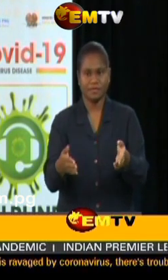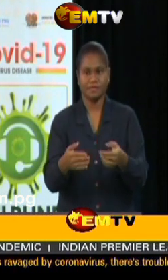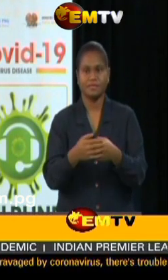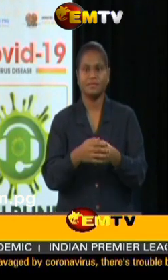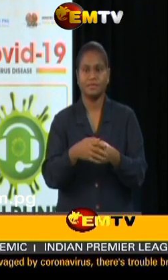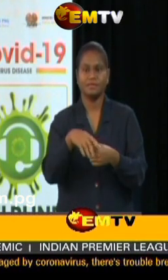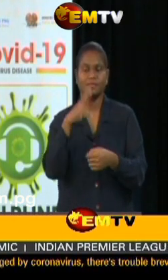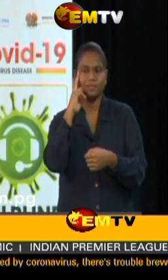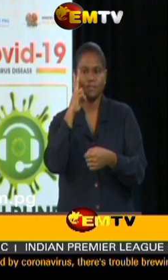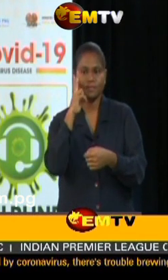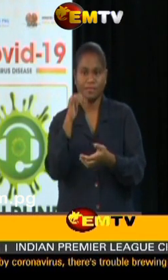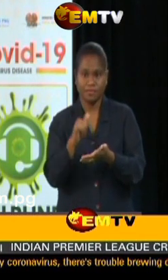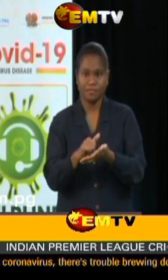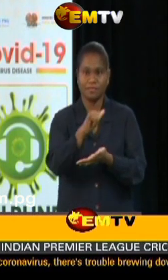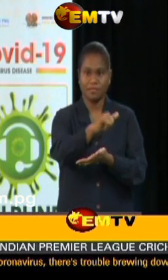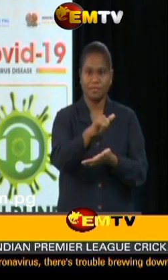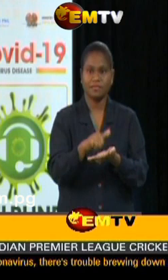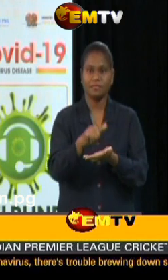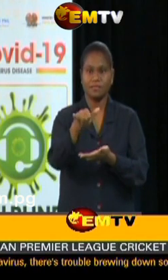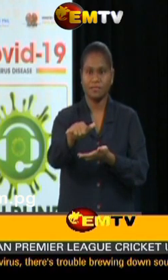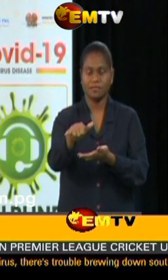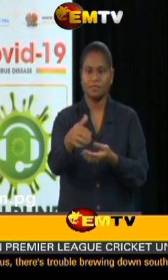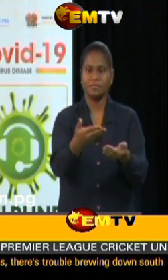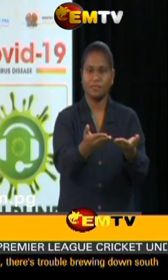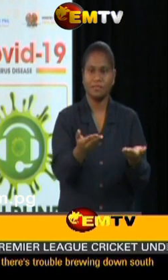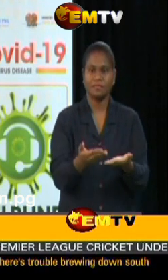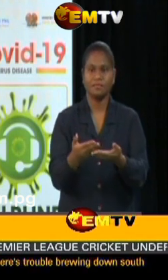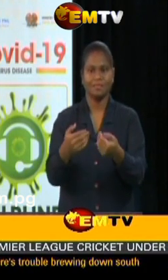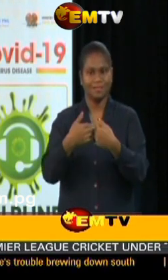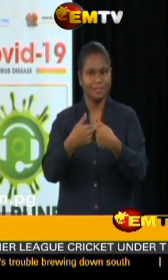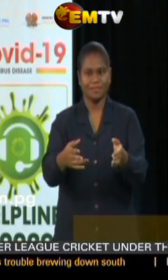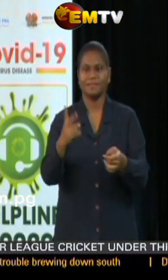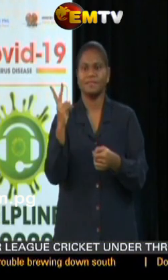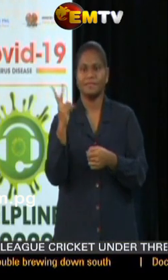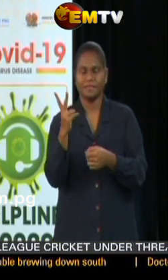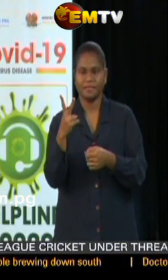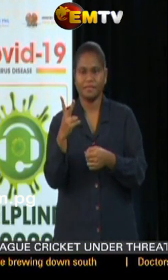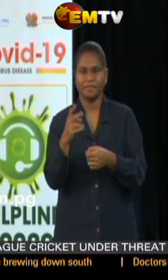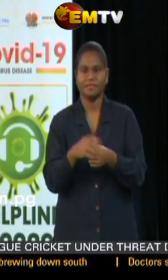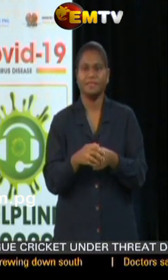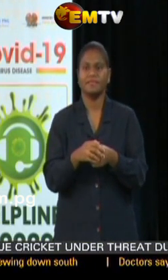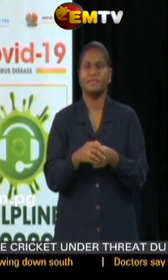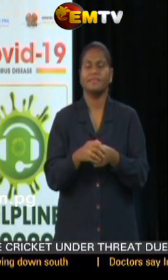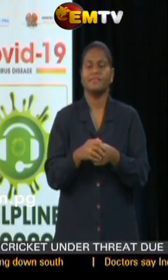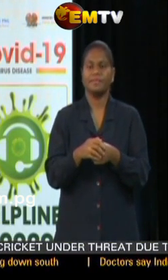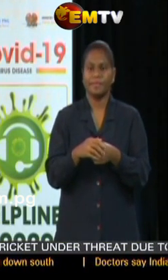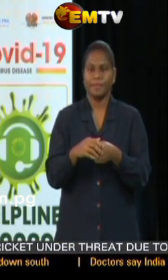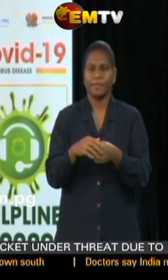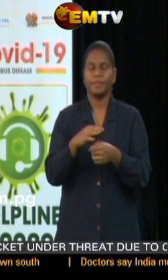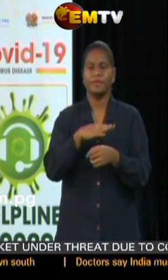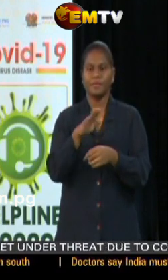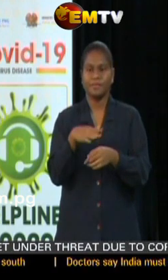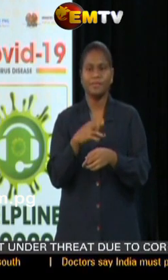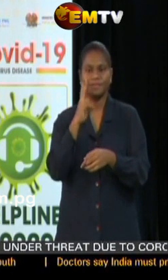flights returned to normal operation in as far as our domestic flight and travel is concerned. We are